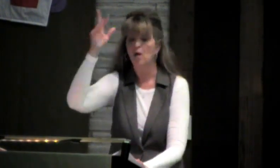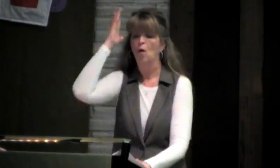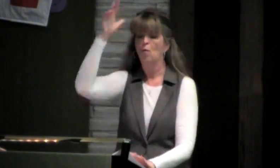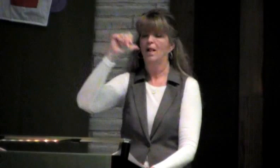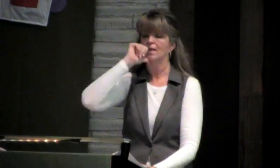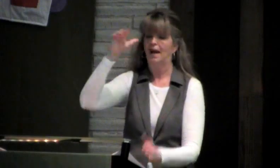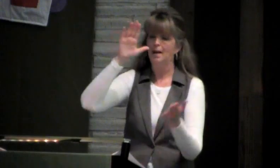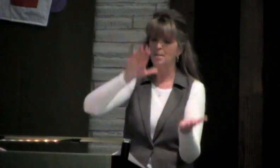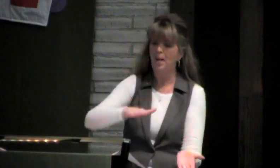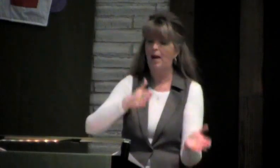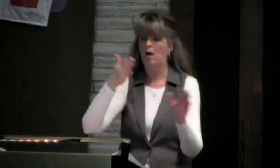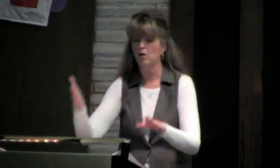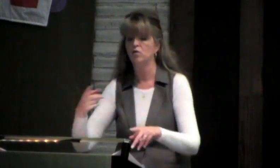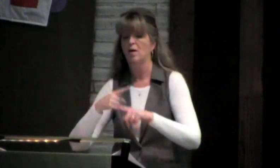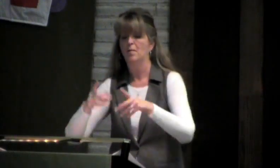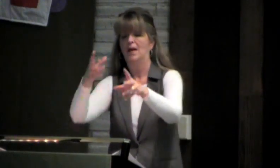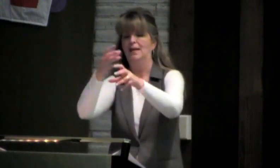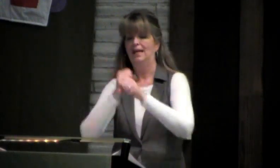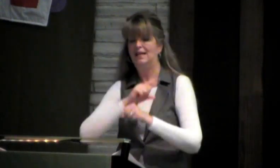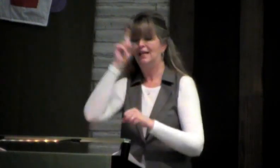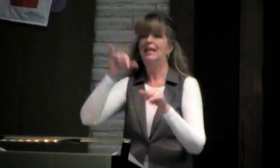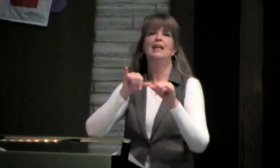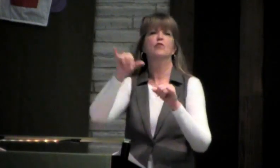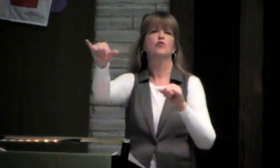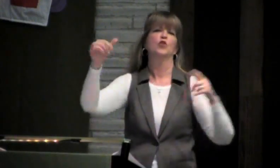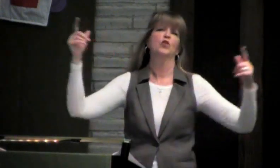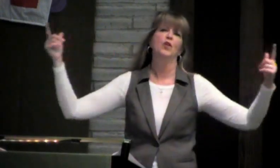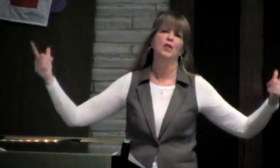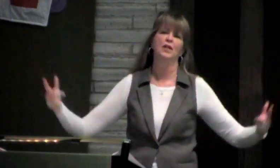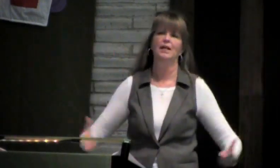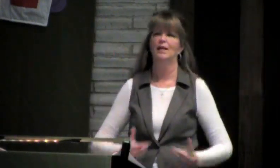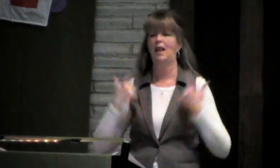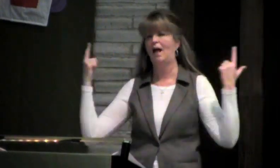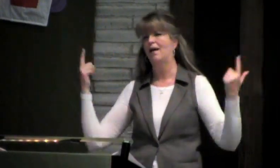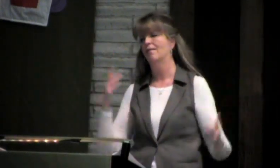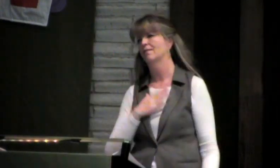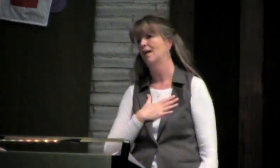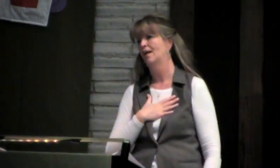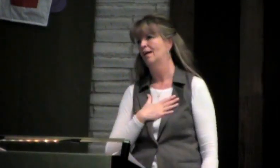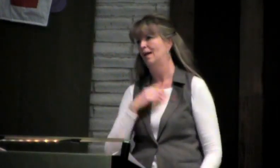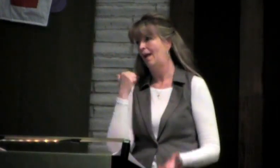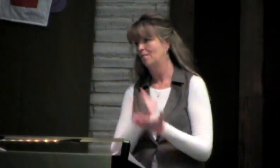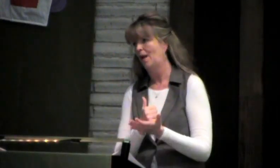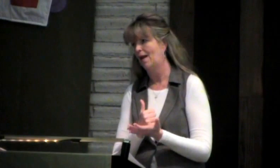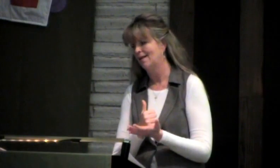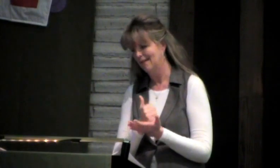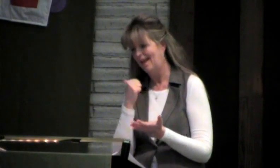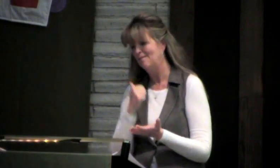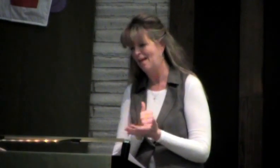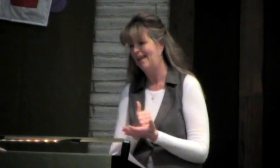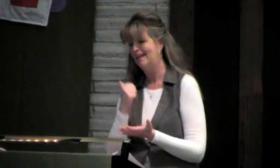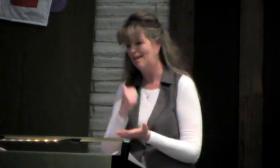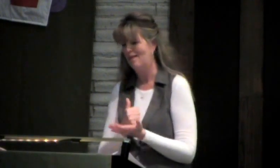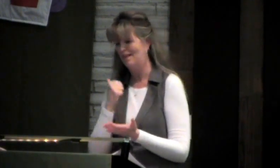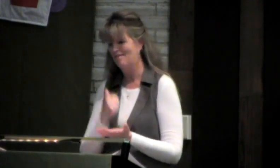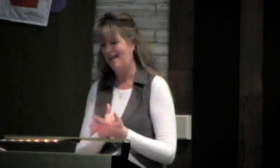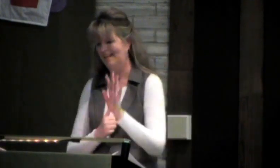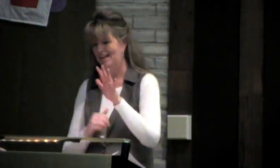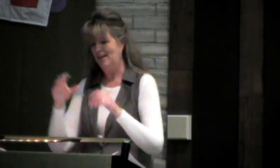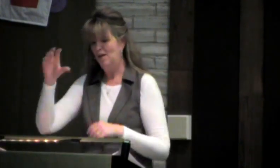whoever believes in him shall not perish, but have eternal life. Ah, amen and amen.